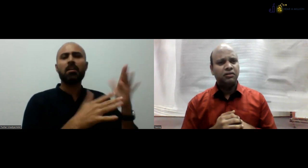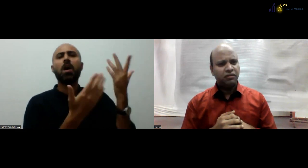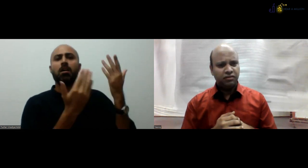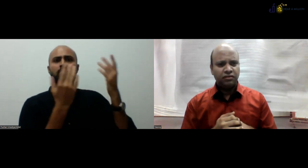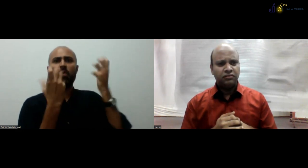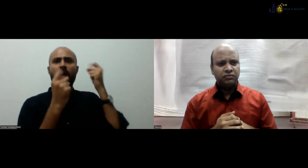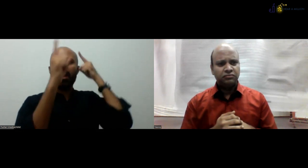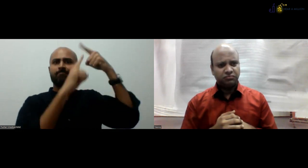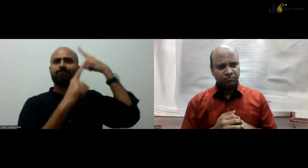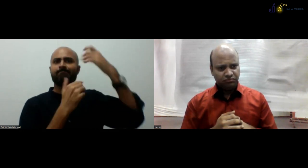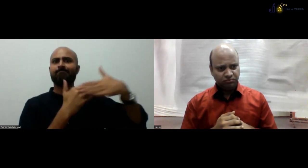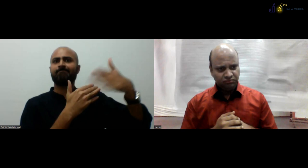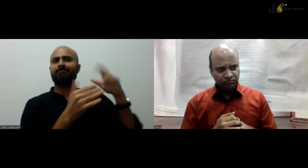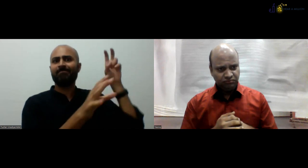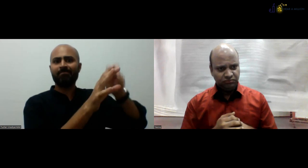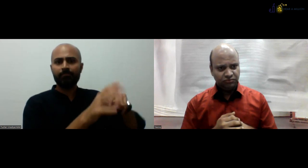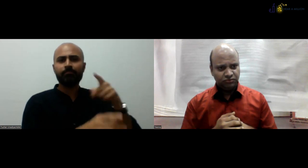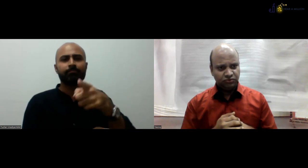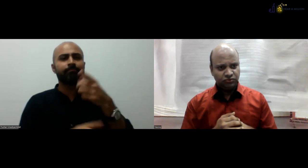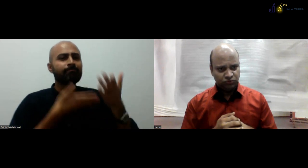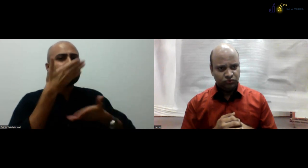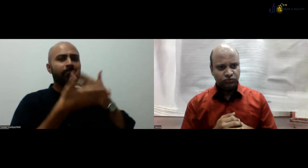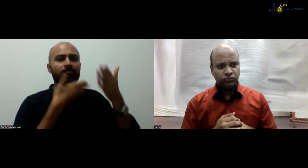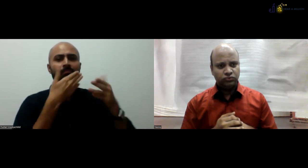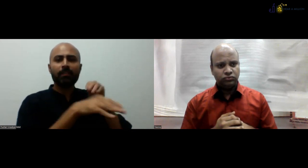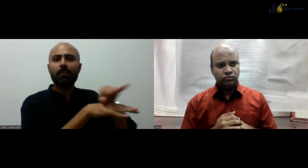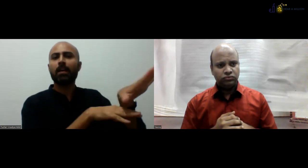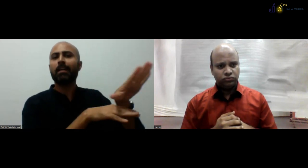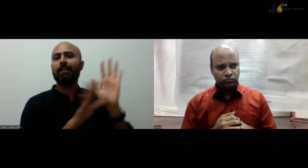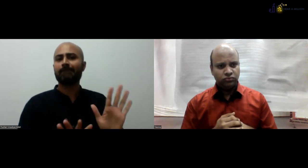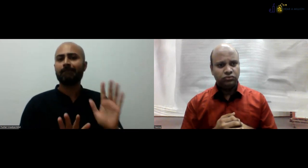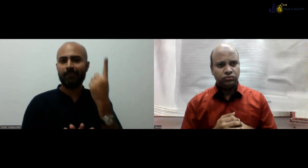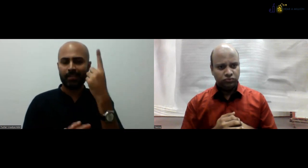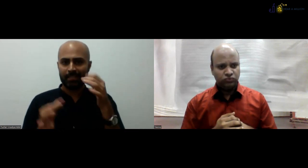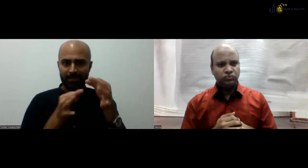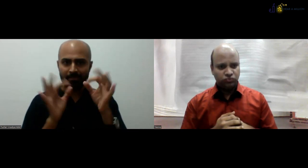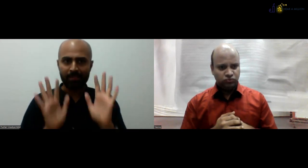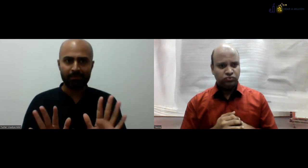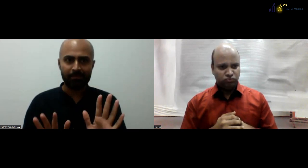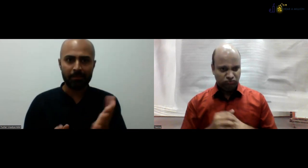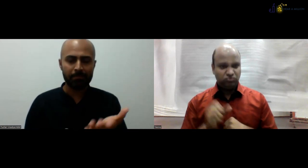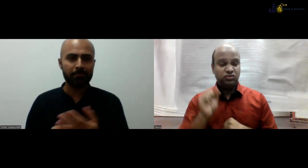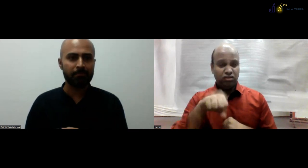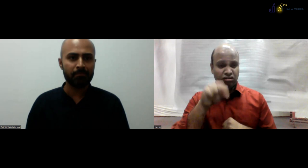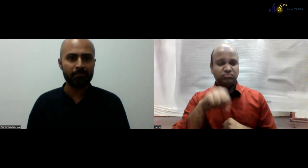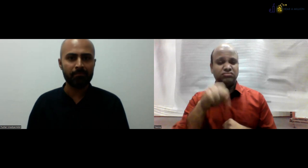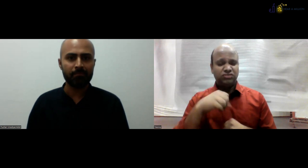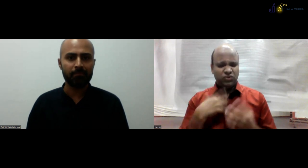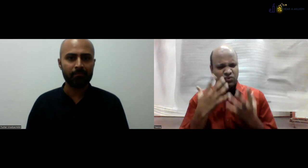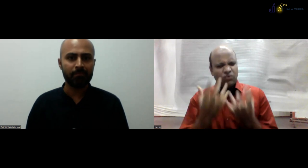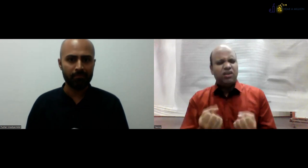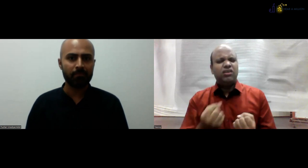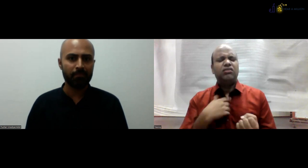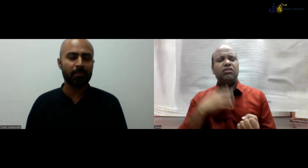or who have already done their courses, what will be your advice to them? Some or one